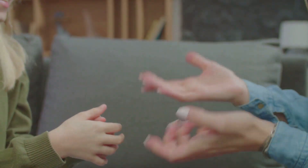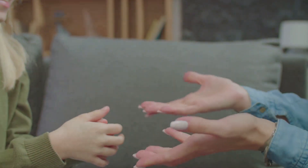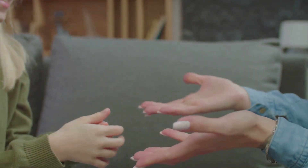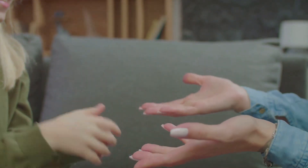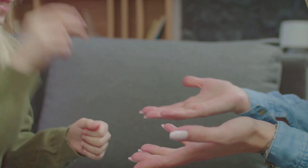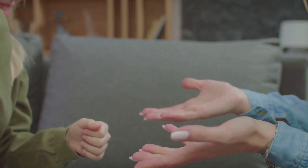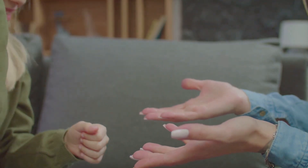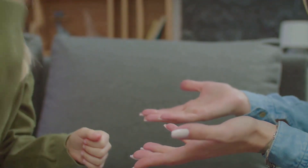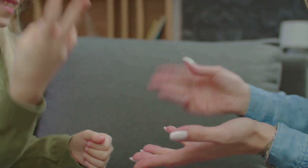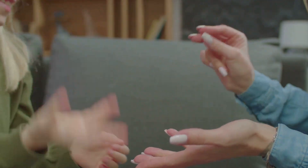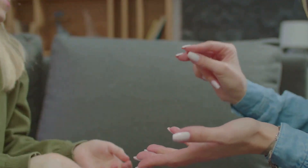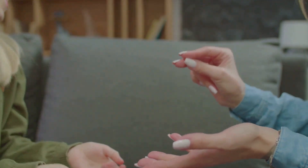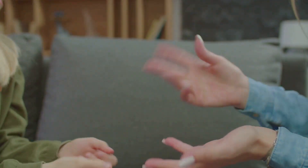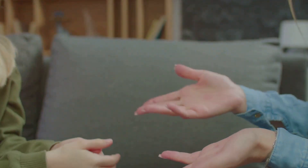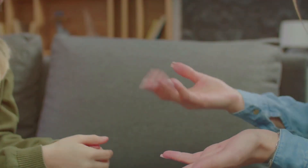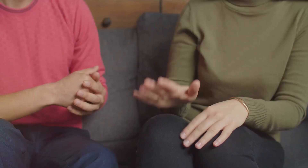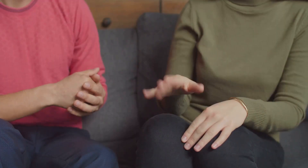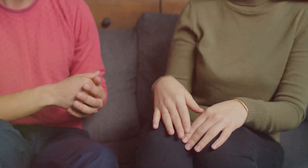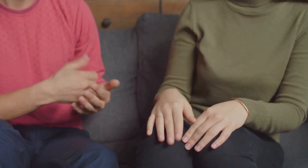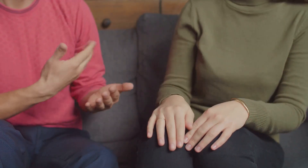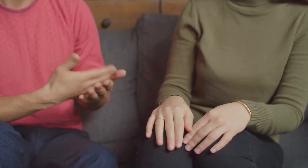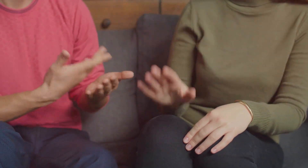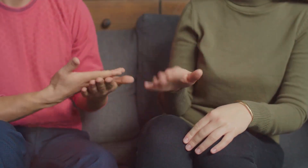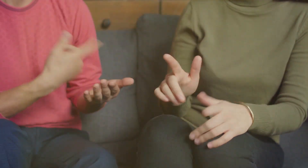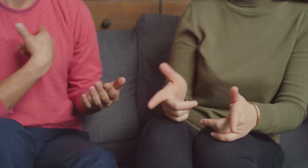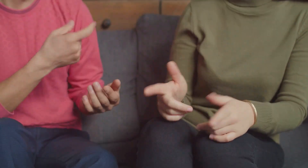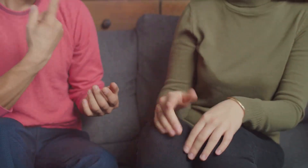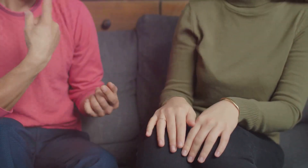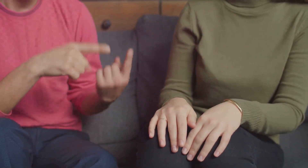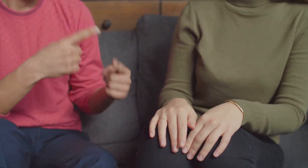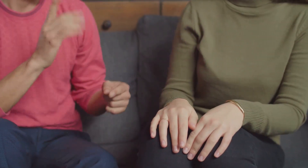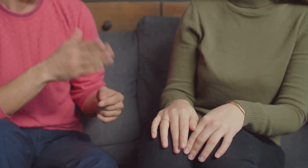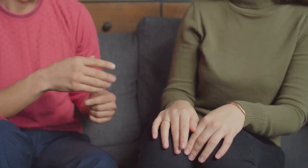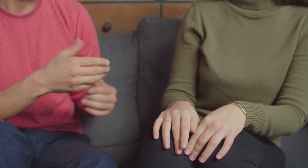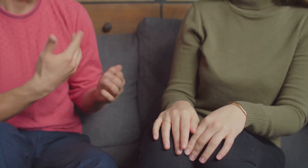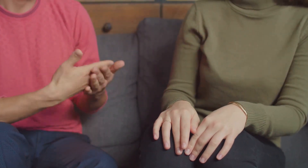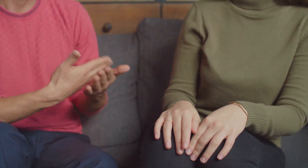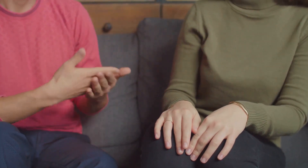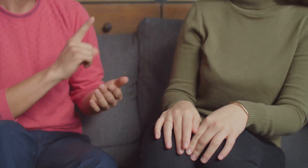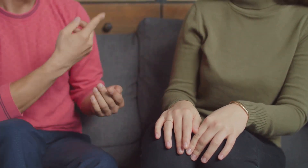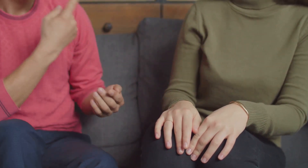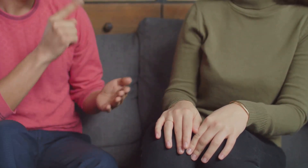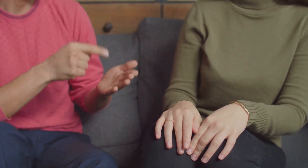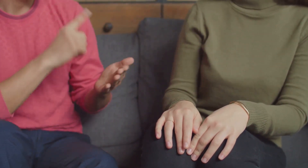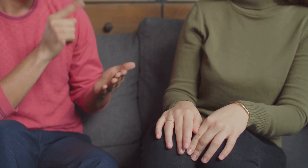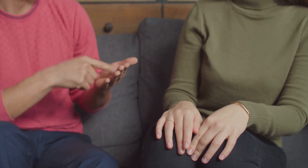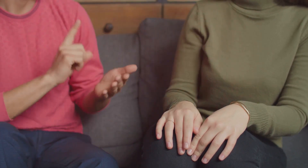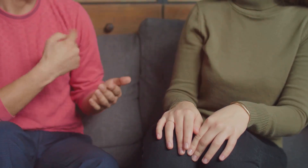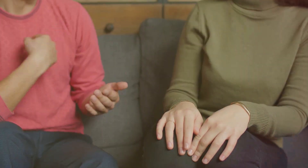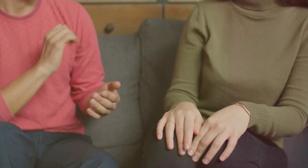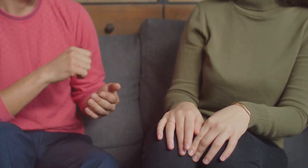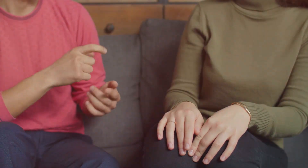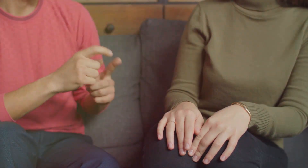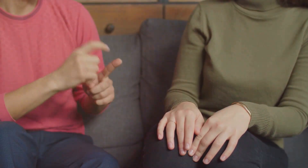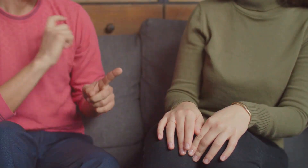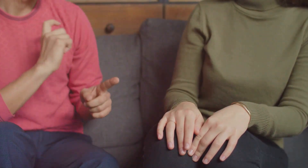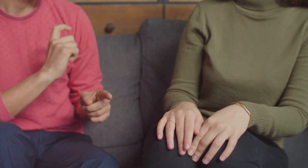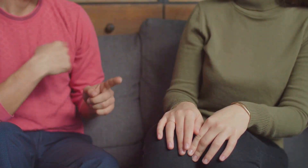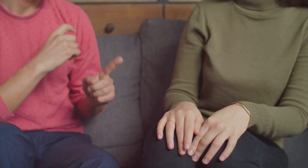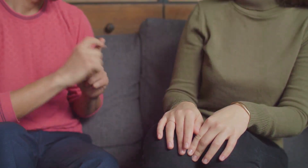silent observers, unable to share or discuss what they've witnessed. An interpreter's unwavering commitment to ethics ensures trust